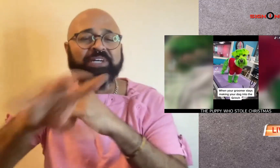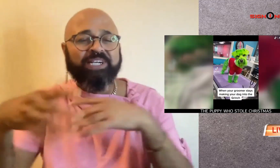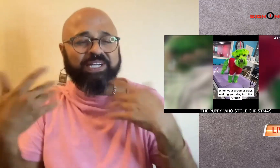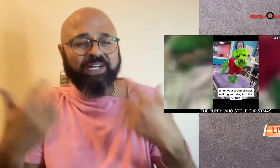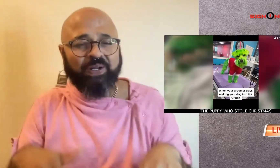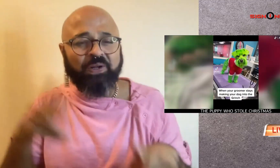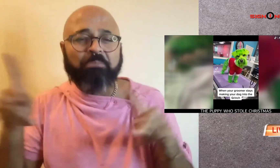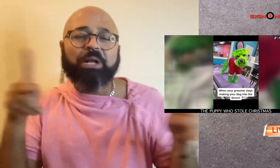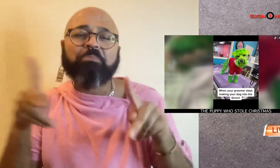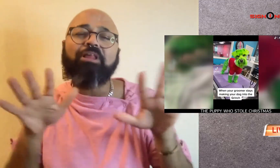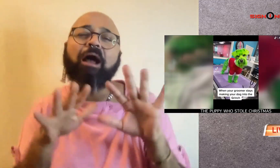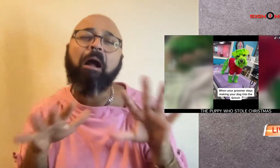Aww.